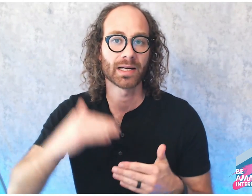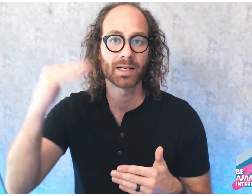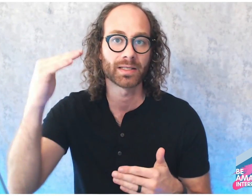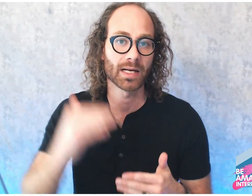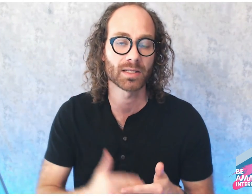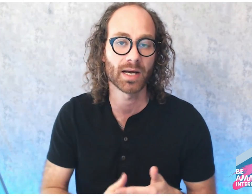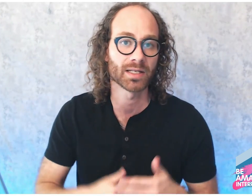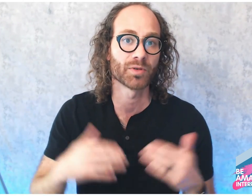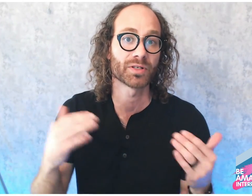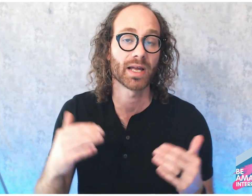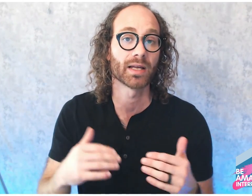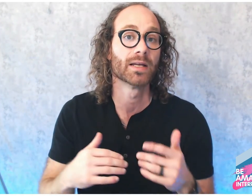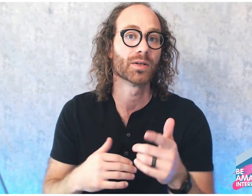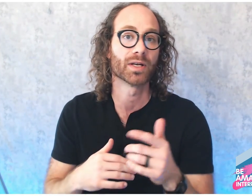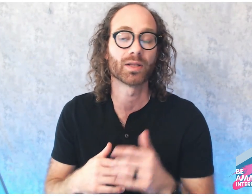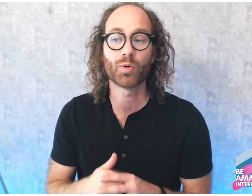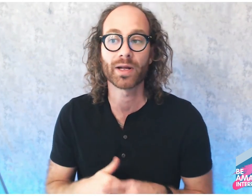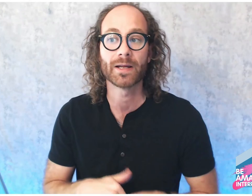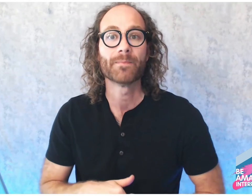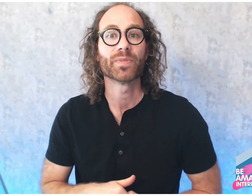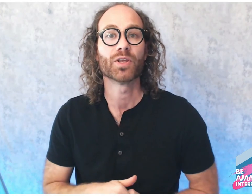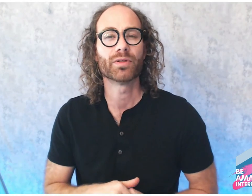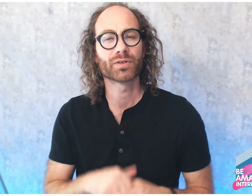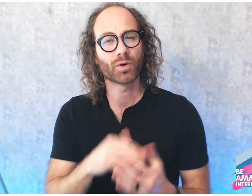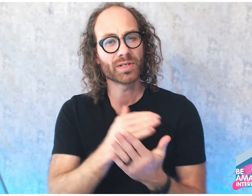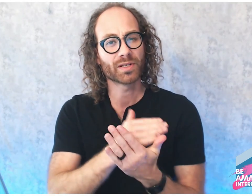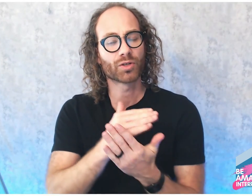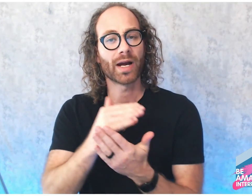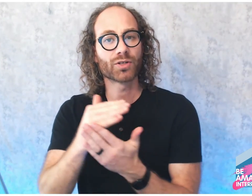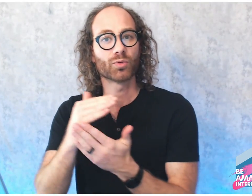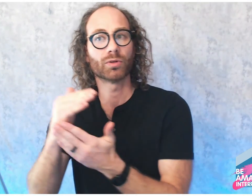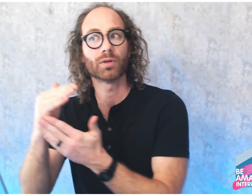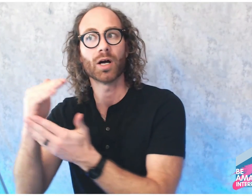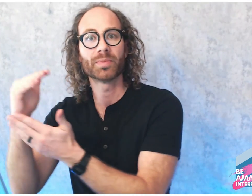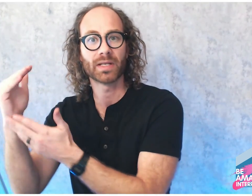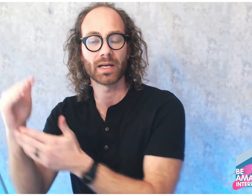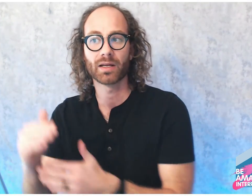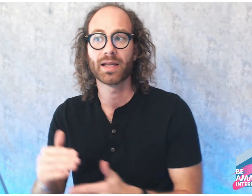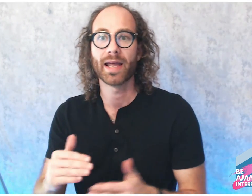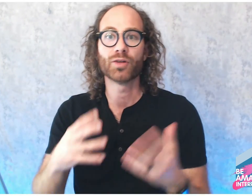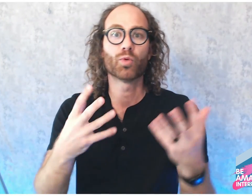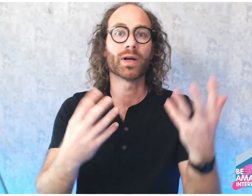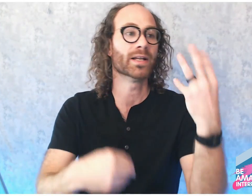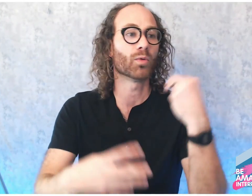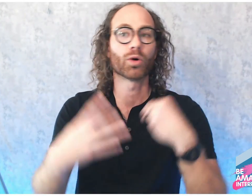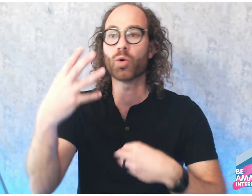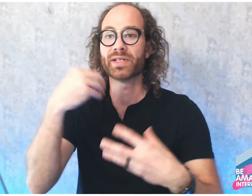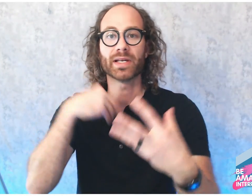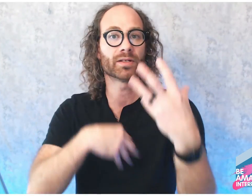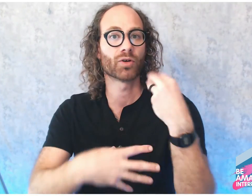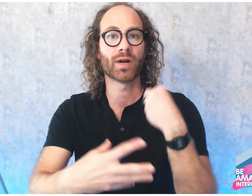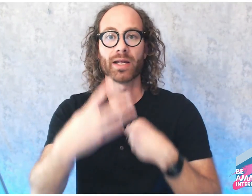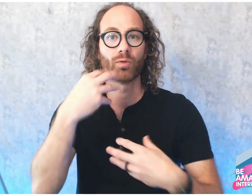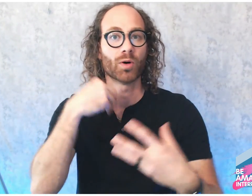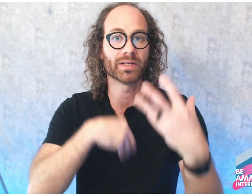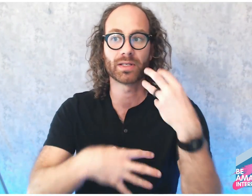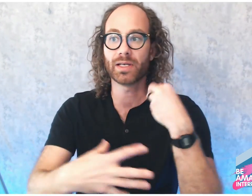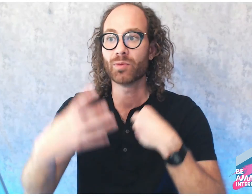exact science. I'm just saying, you get the point. There's always this gradual uptick. And we're always integrating what we see and what we